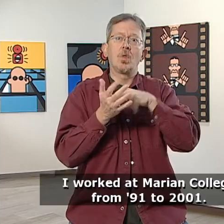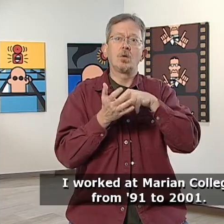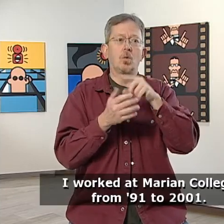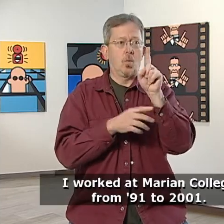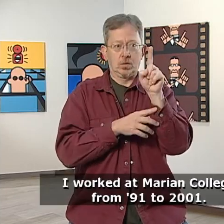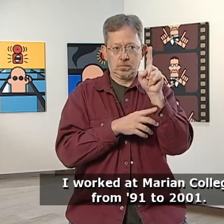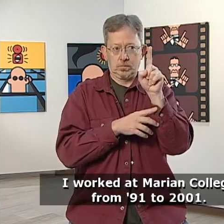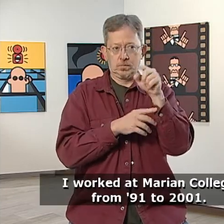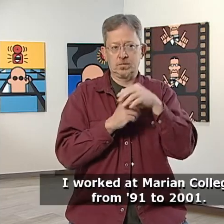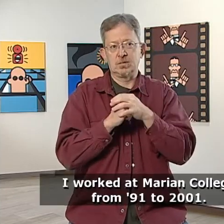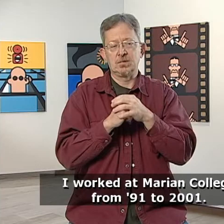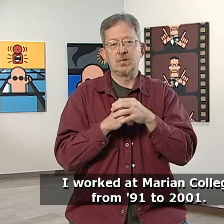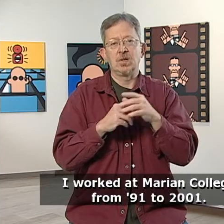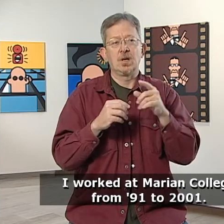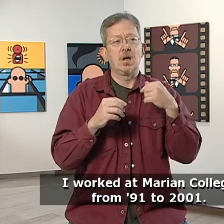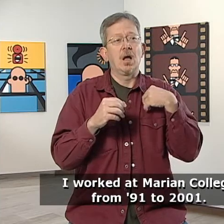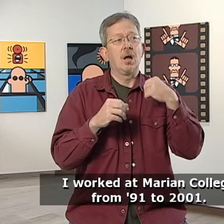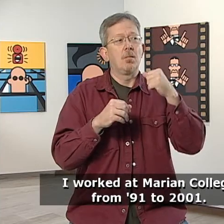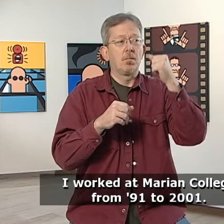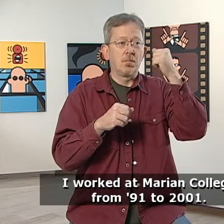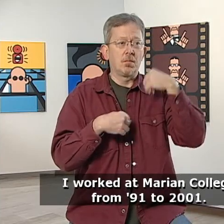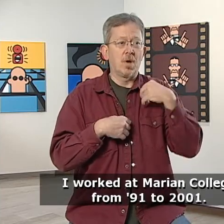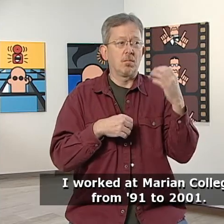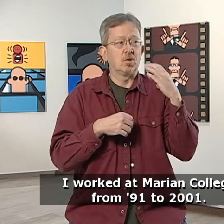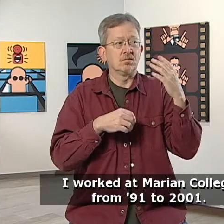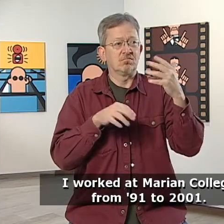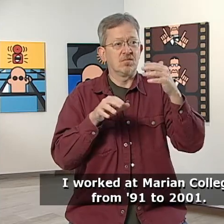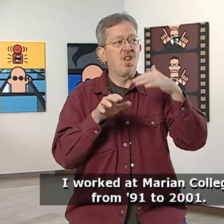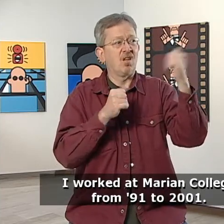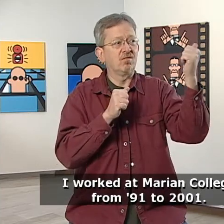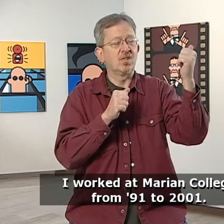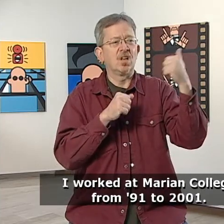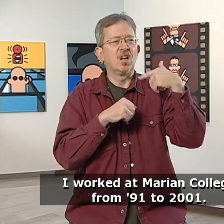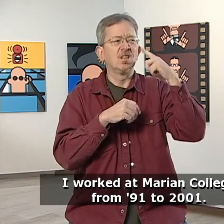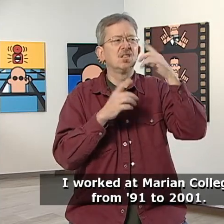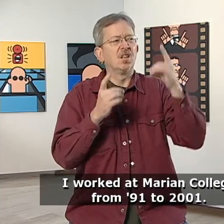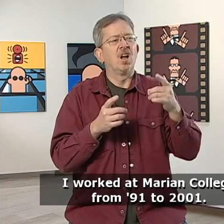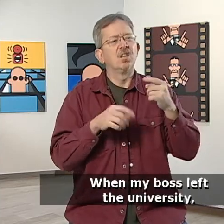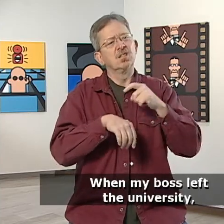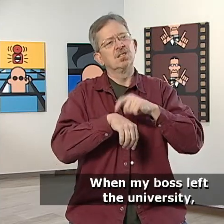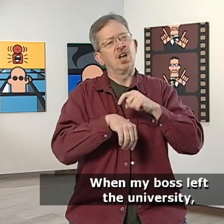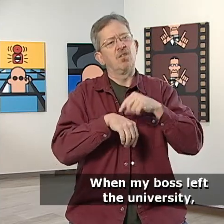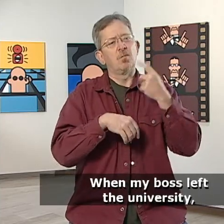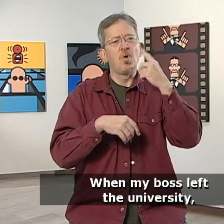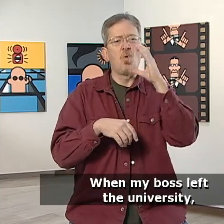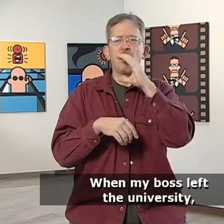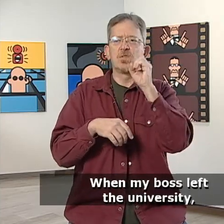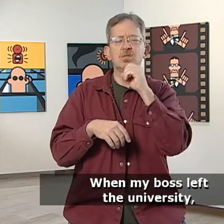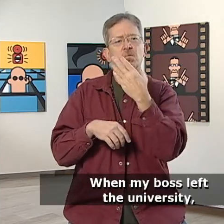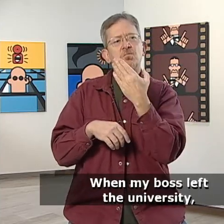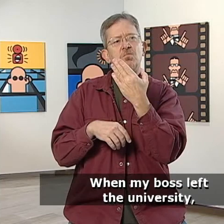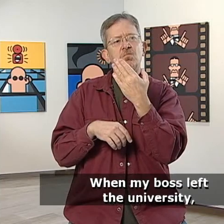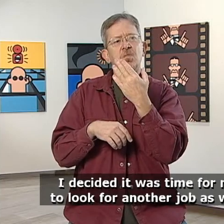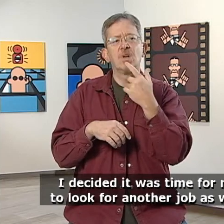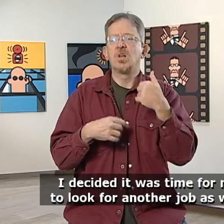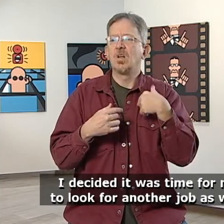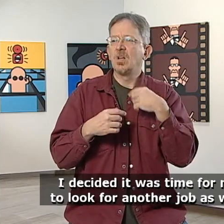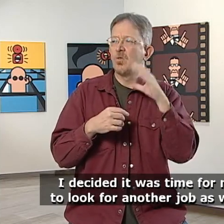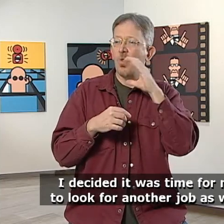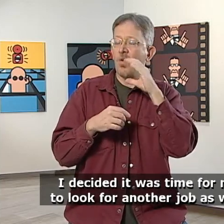I worked at Marion College from 91 to 2001. When my boss left the university, I